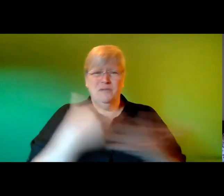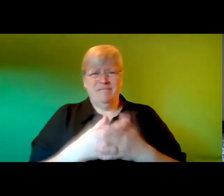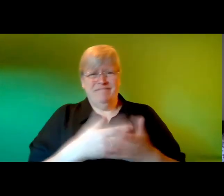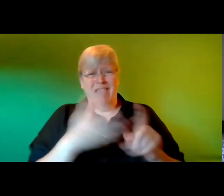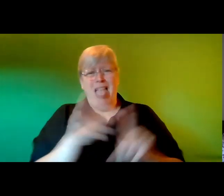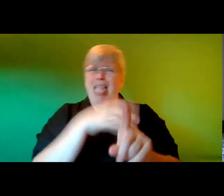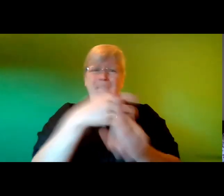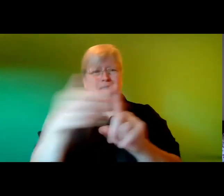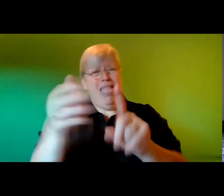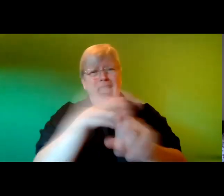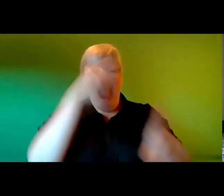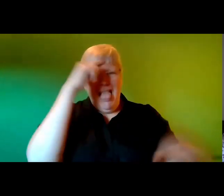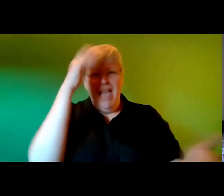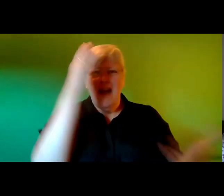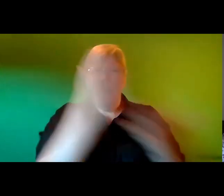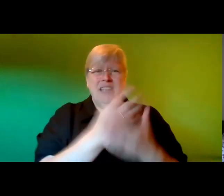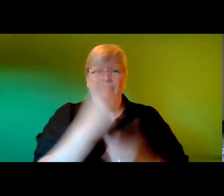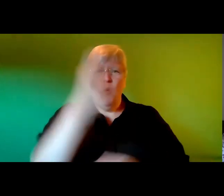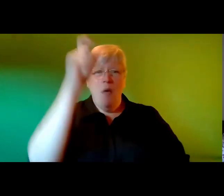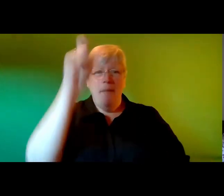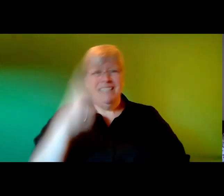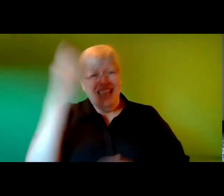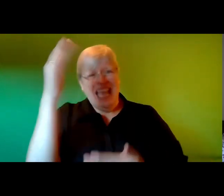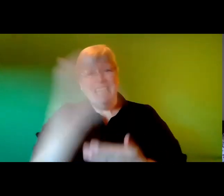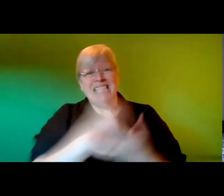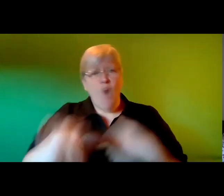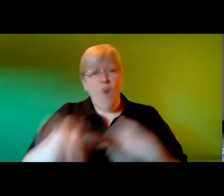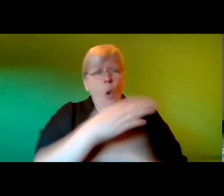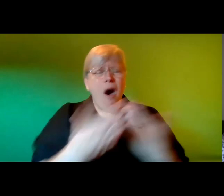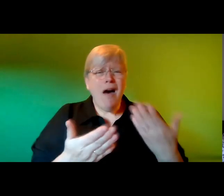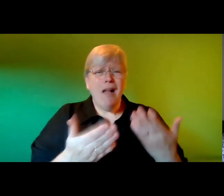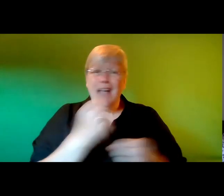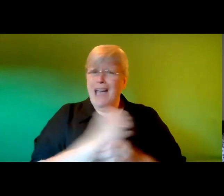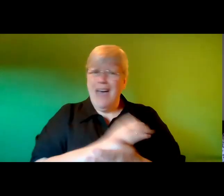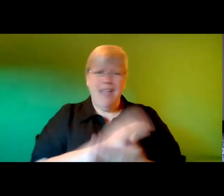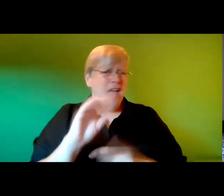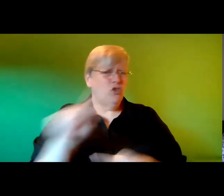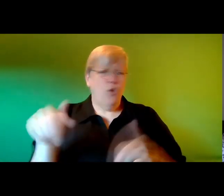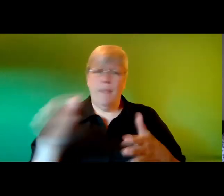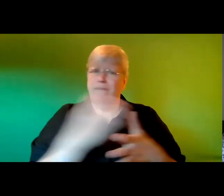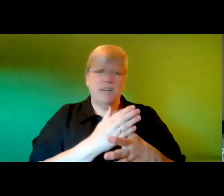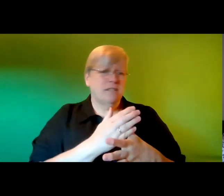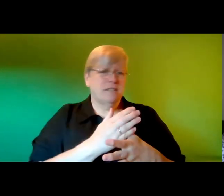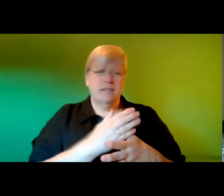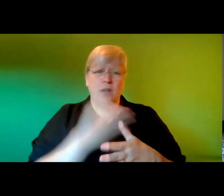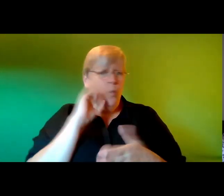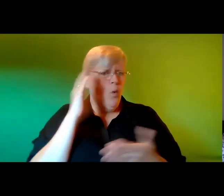were the one savior of all humanity galahad wasn't the first to visit him and he was sure he wouldn't be the last it